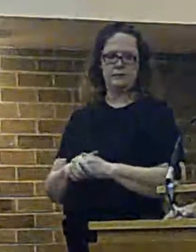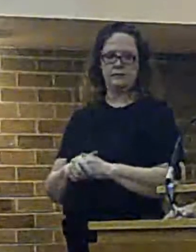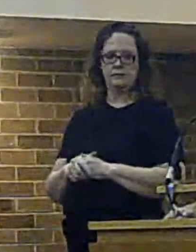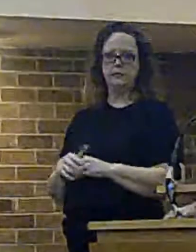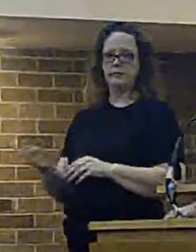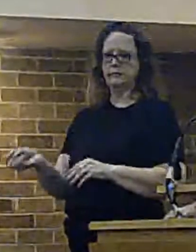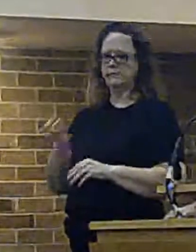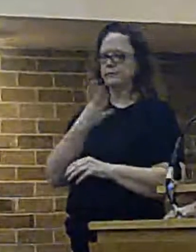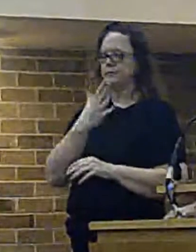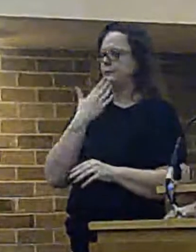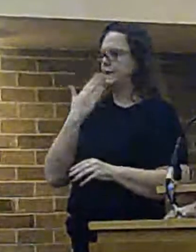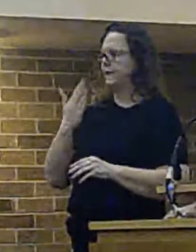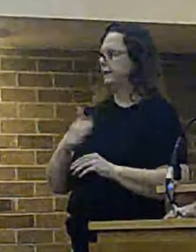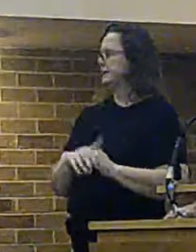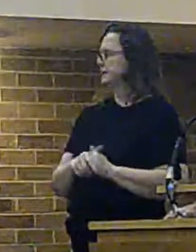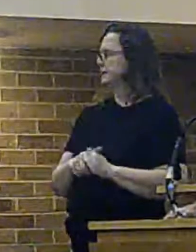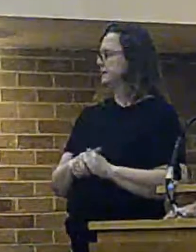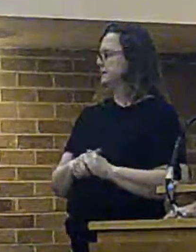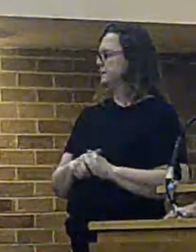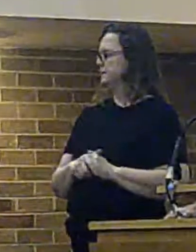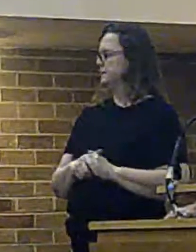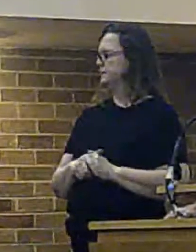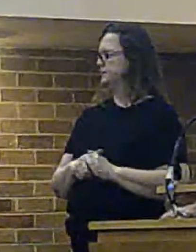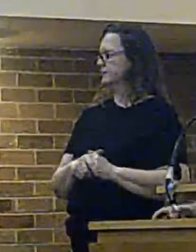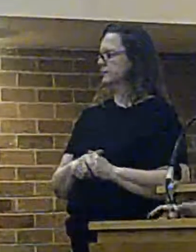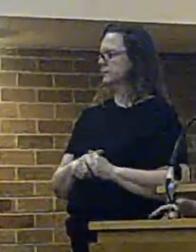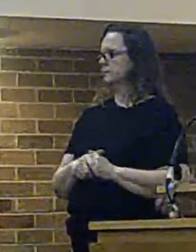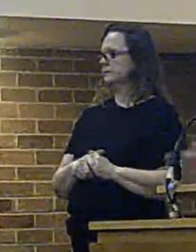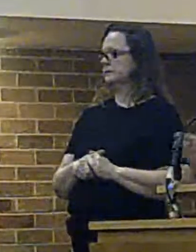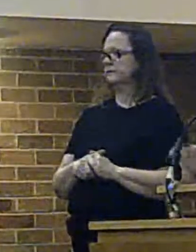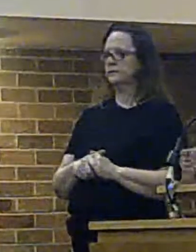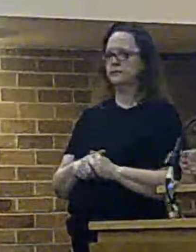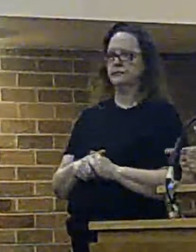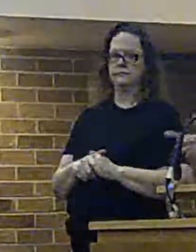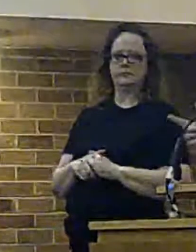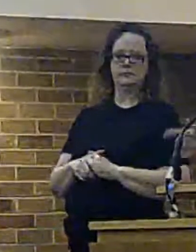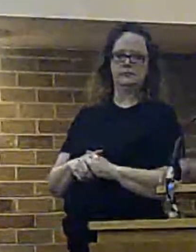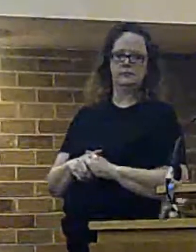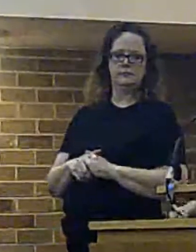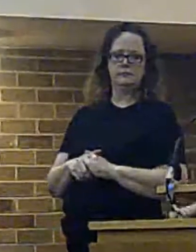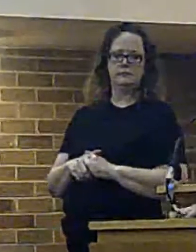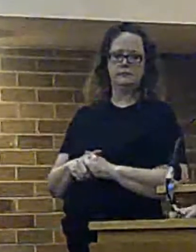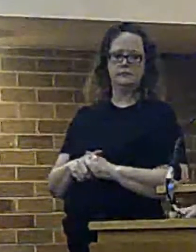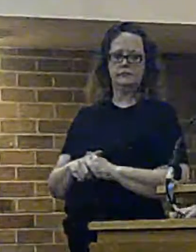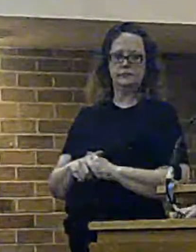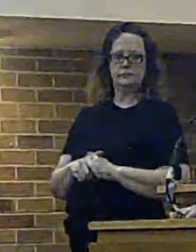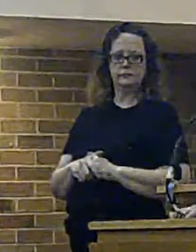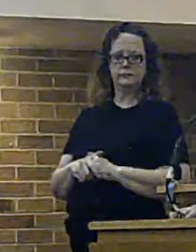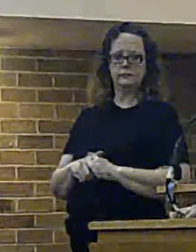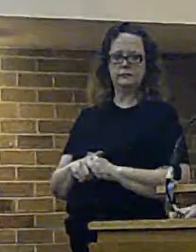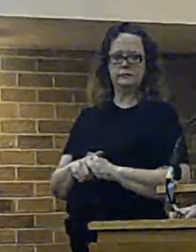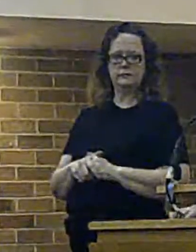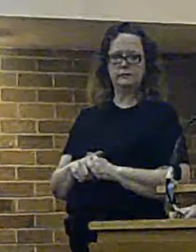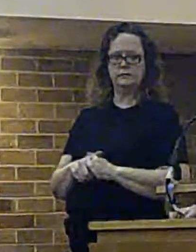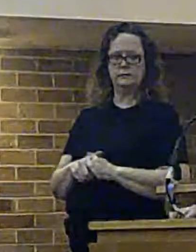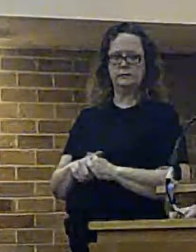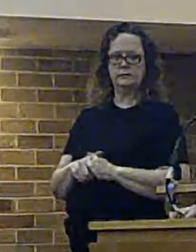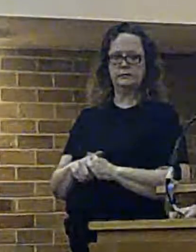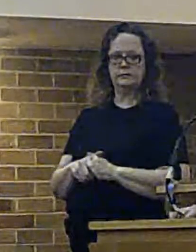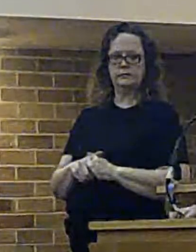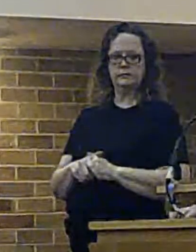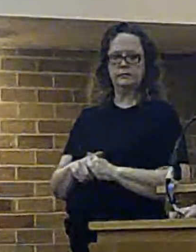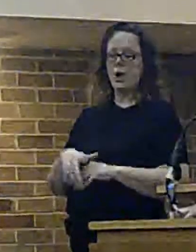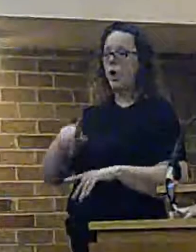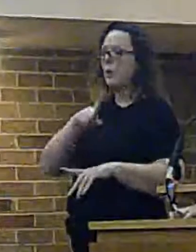We'll move on to the slide, thanks, Beth. The initial scope of work, and again to make the point, the reason why we have had